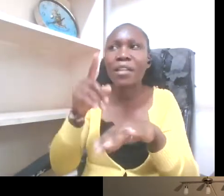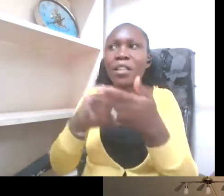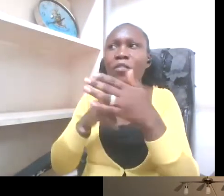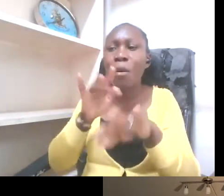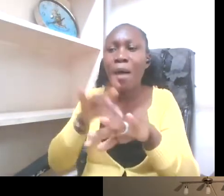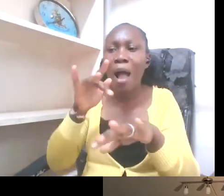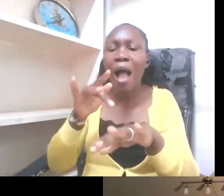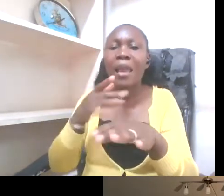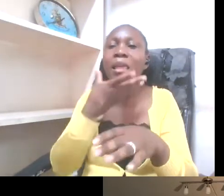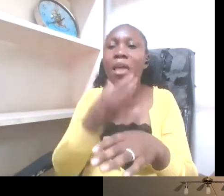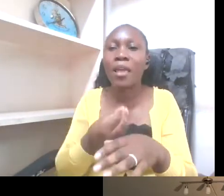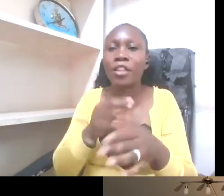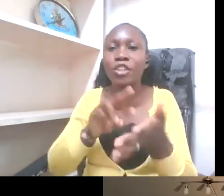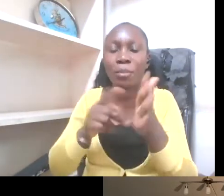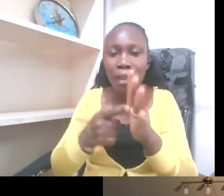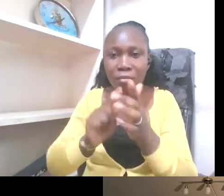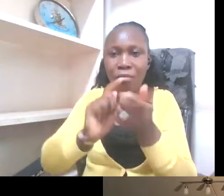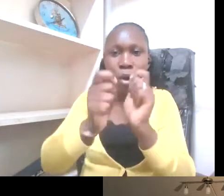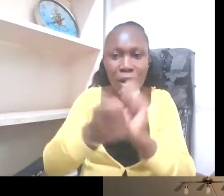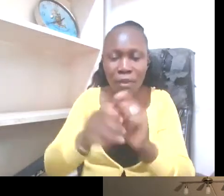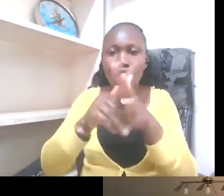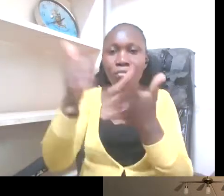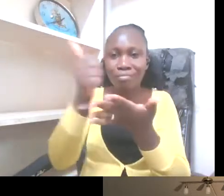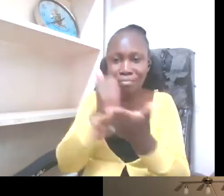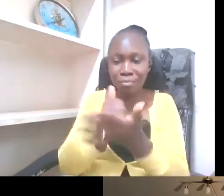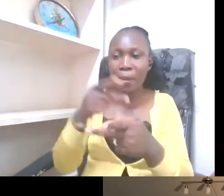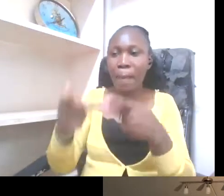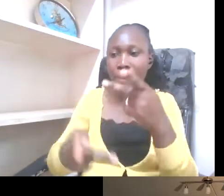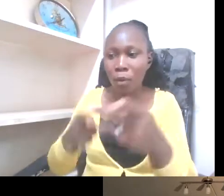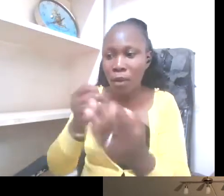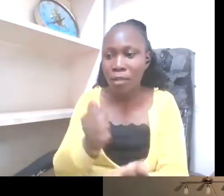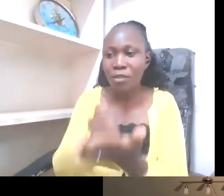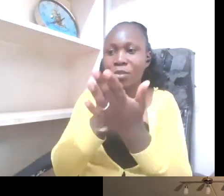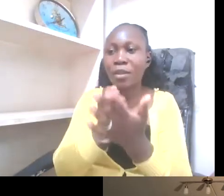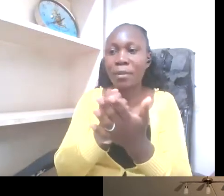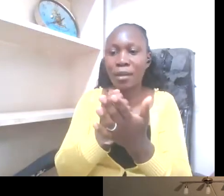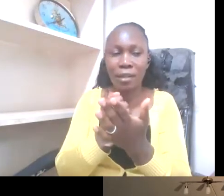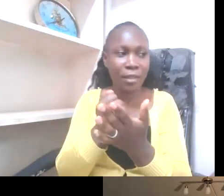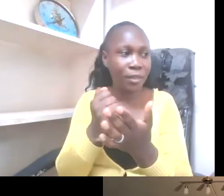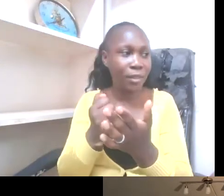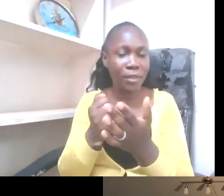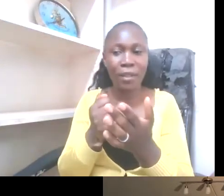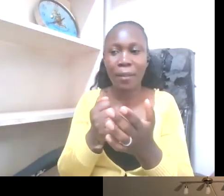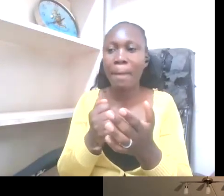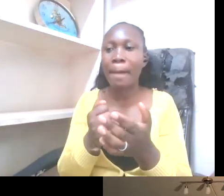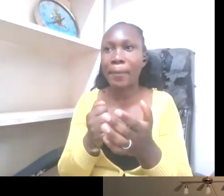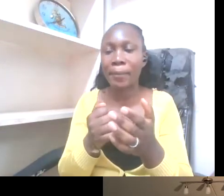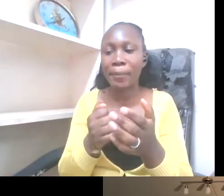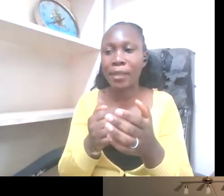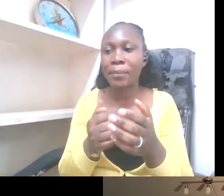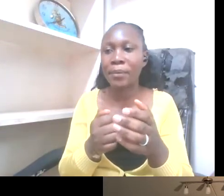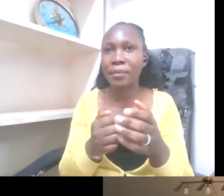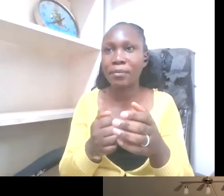modifications in the admission process to help students who are deaf to access learning so that they can come in.